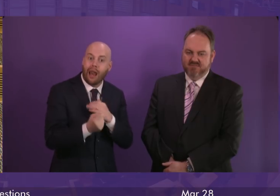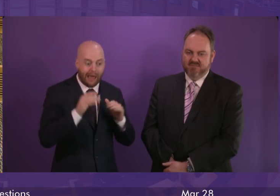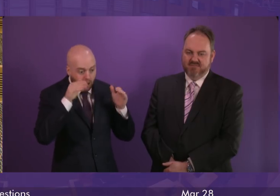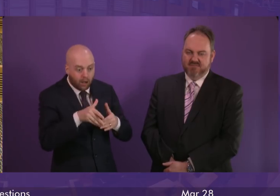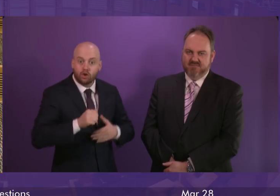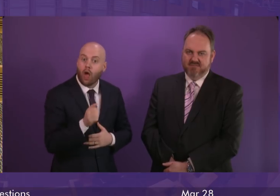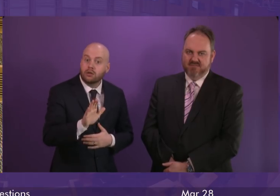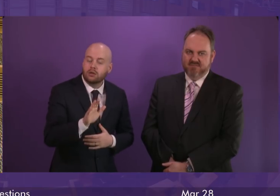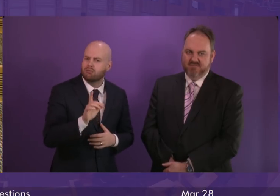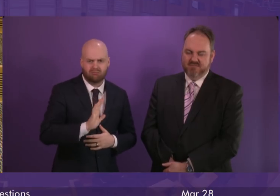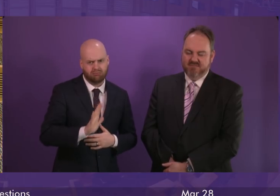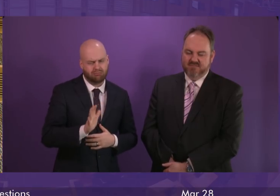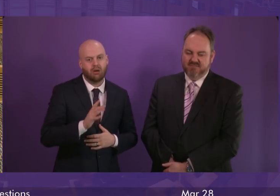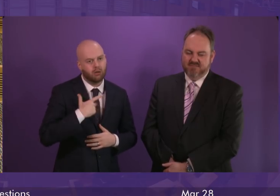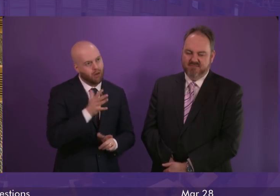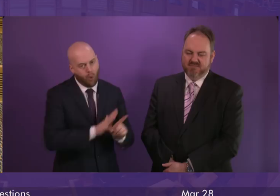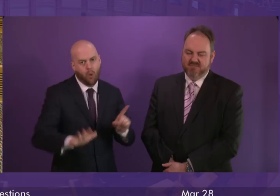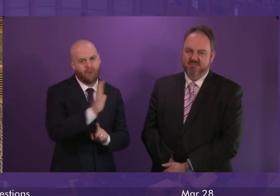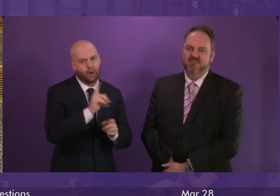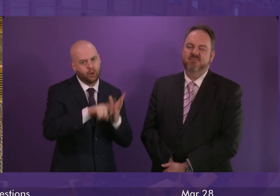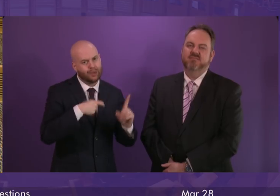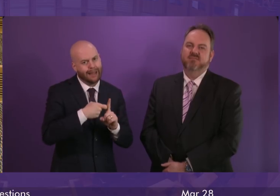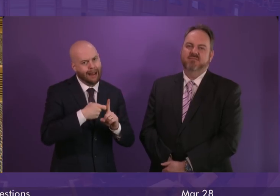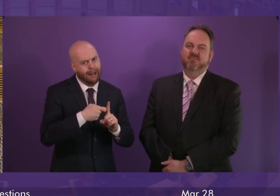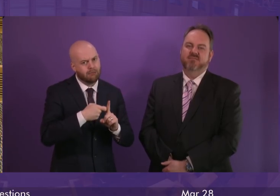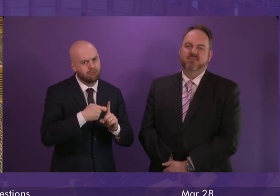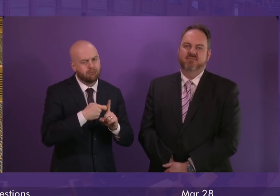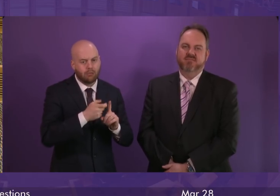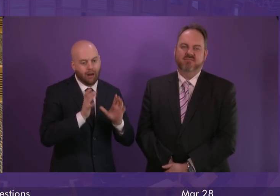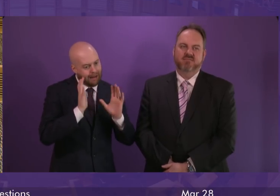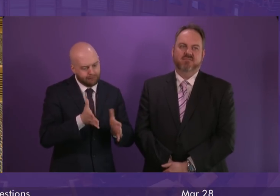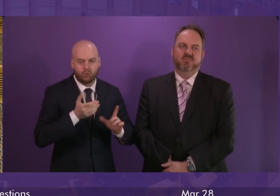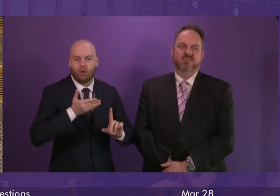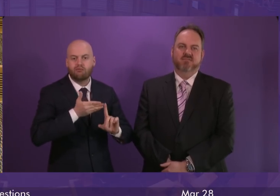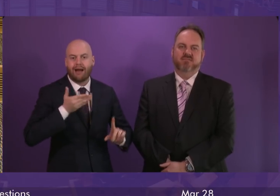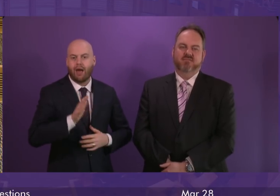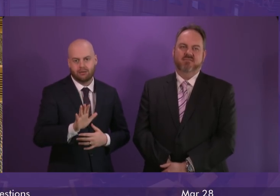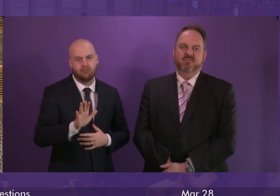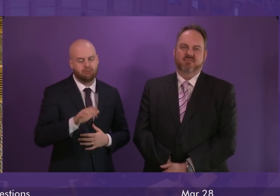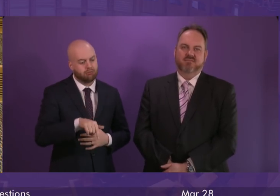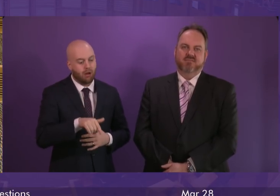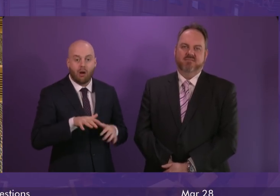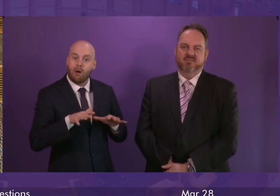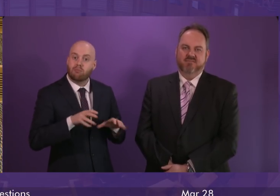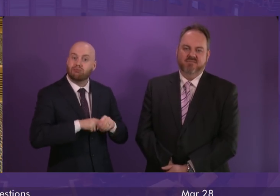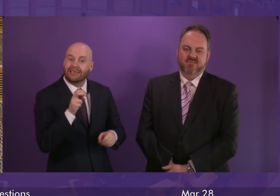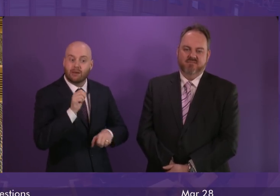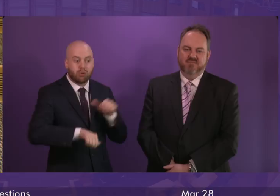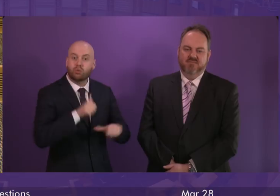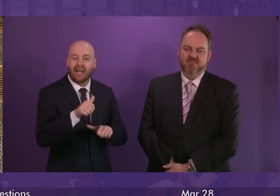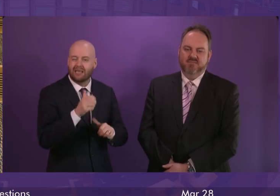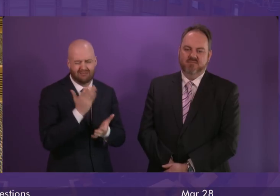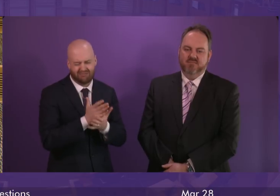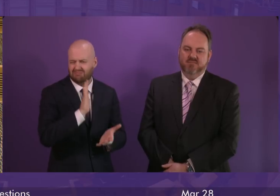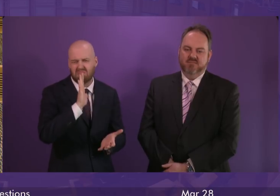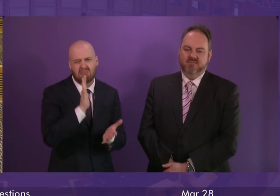stand up for the interests of the entire UK right now is to recognise that this Brexit process is a complete and utter